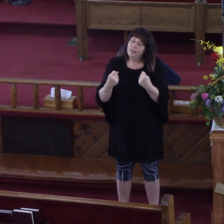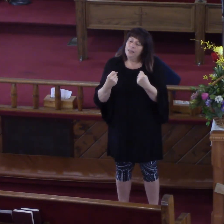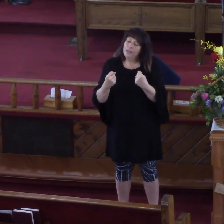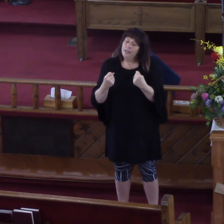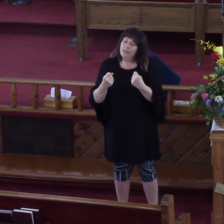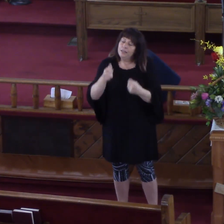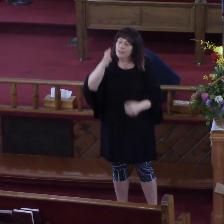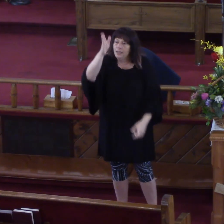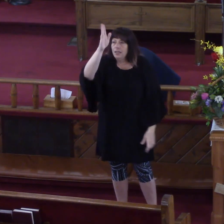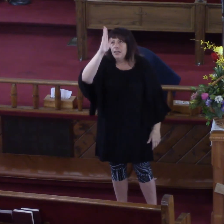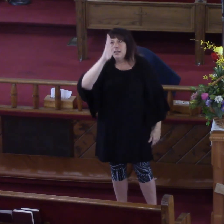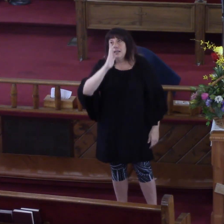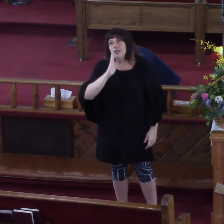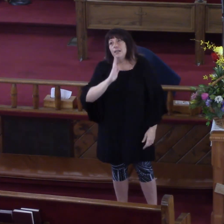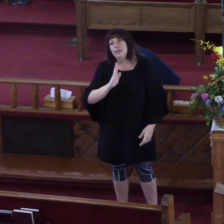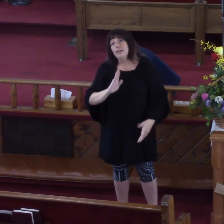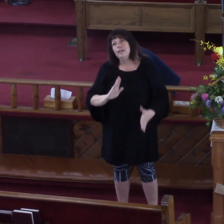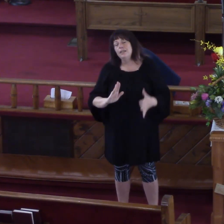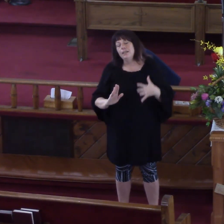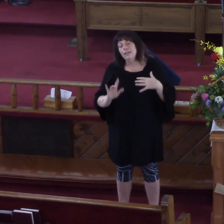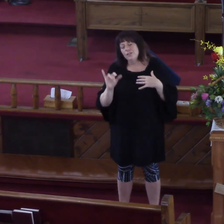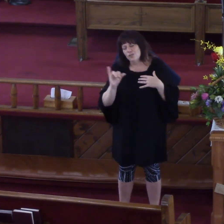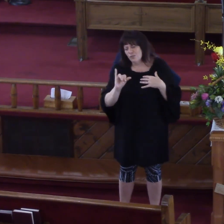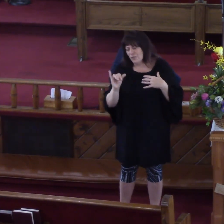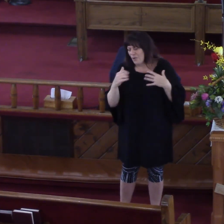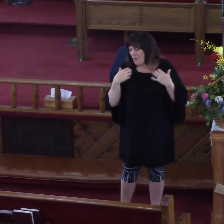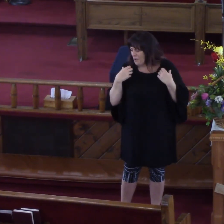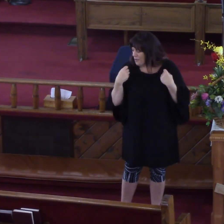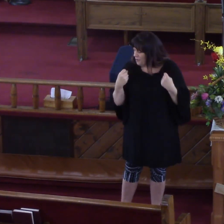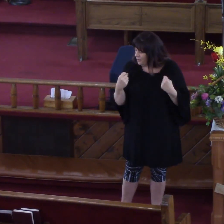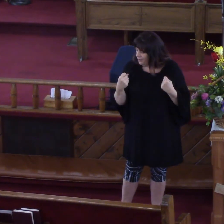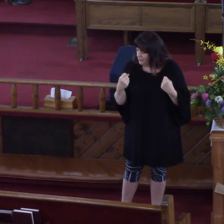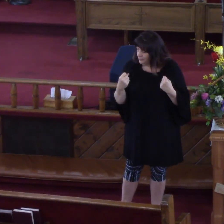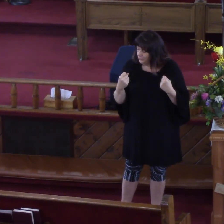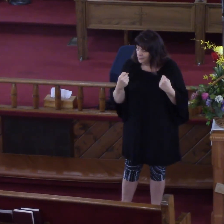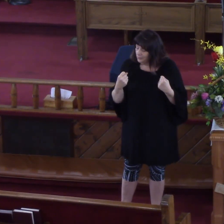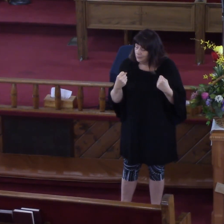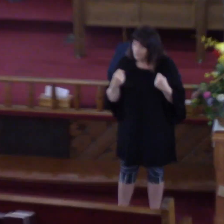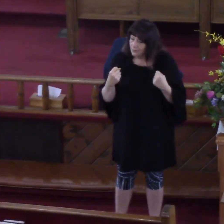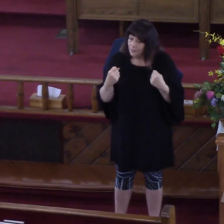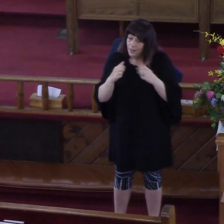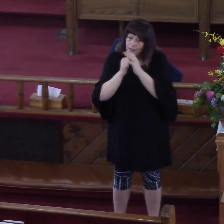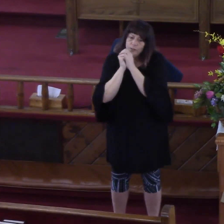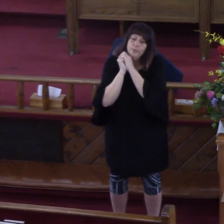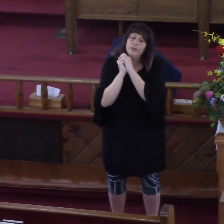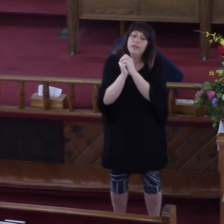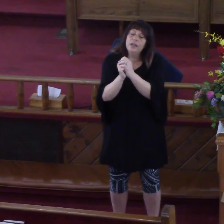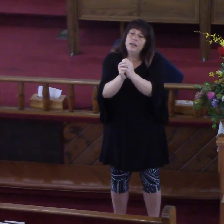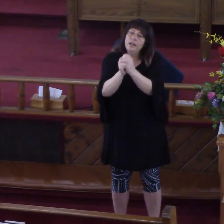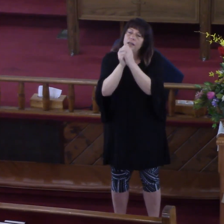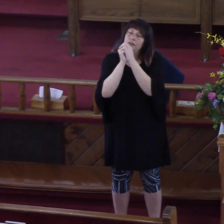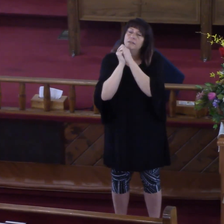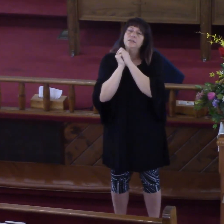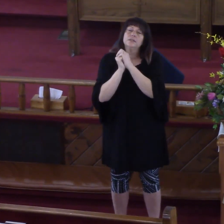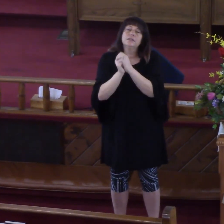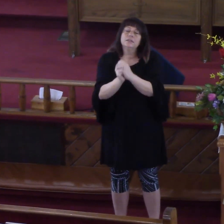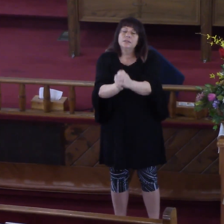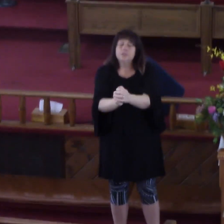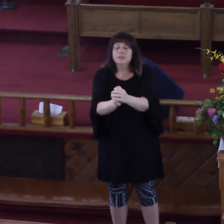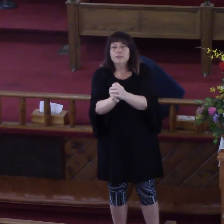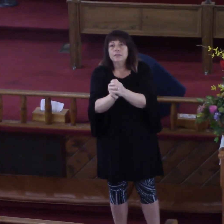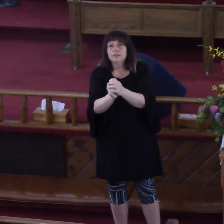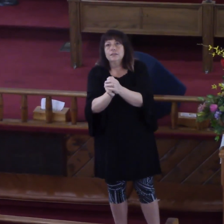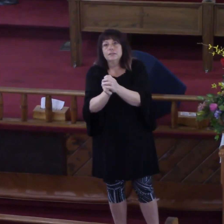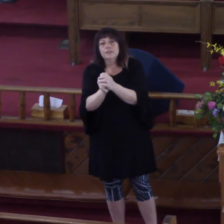as God is strong prayer can